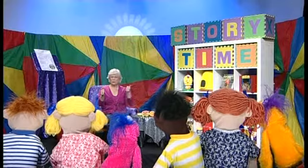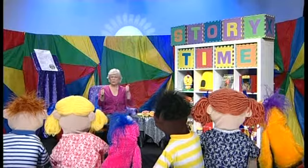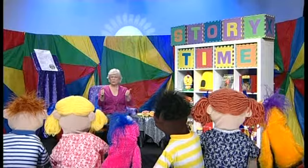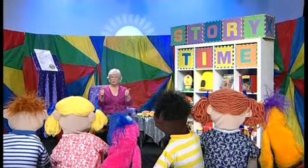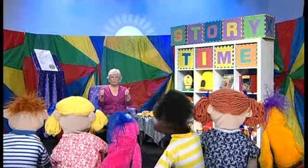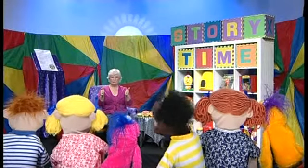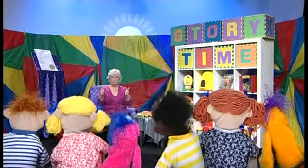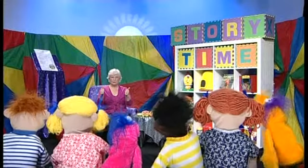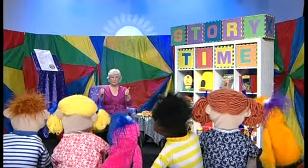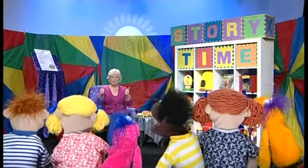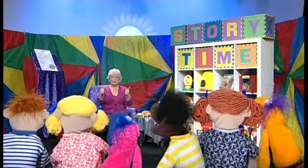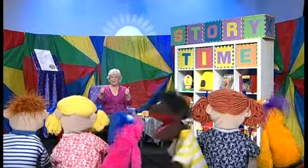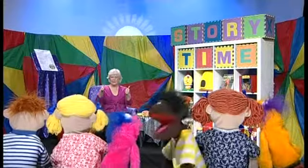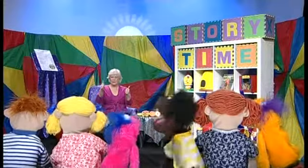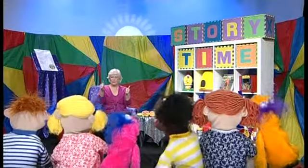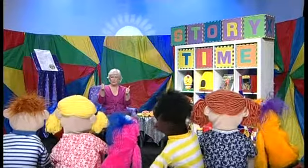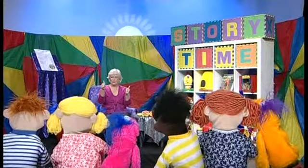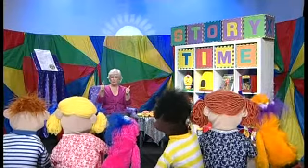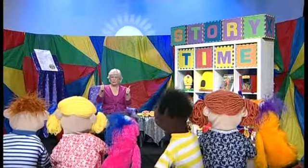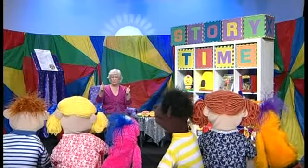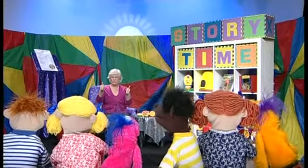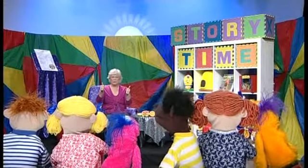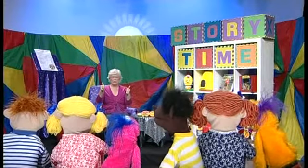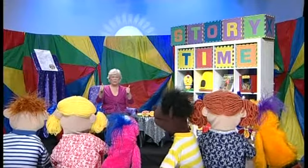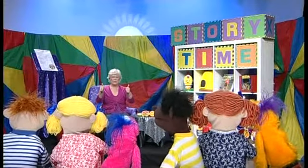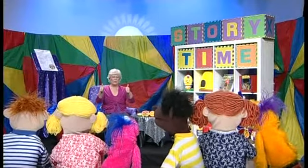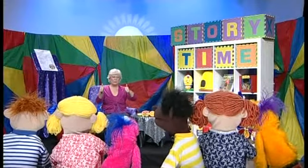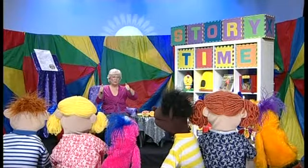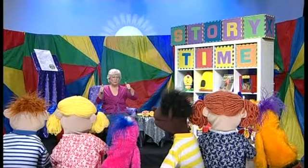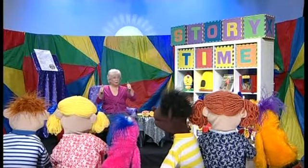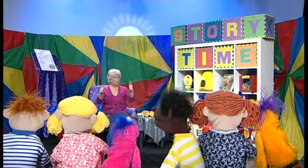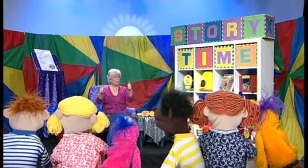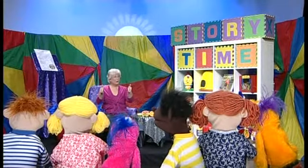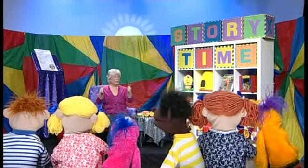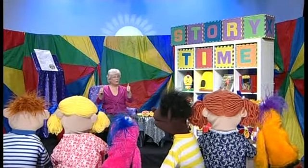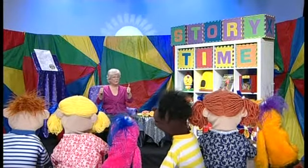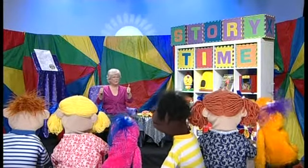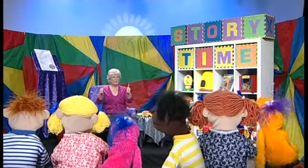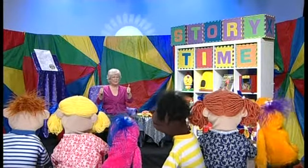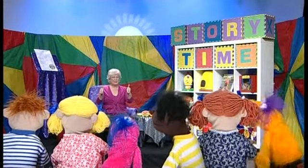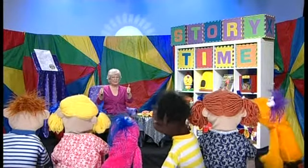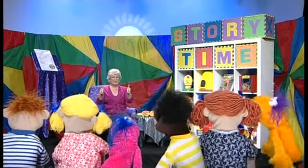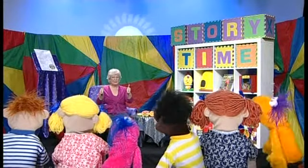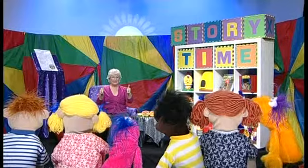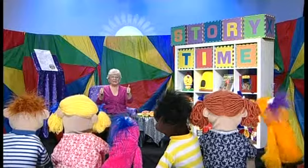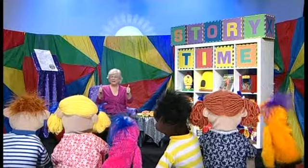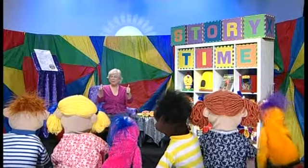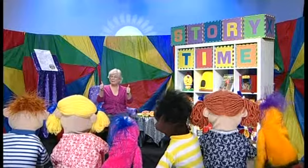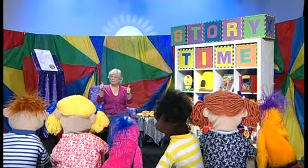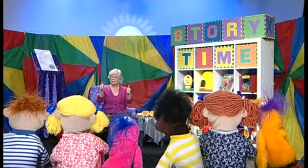Mr. Wobble. Now Mr. Wibble was a little pig and Mr. Wobble was a little pig and Mr.